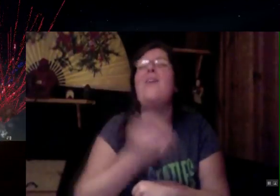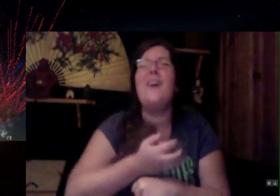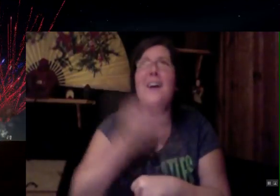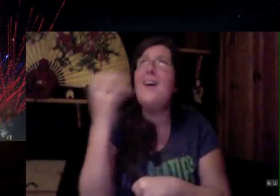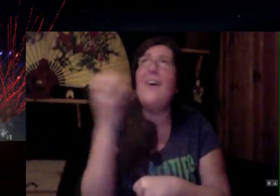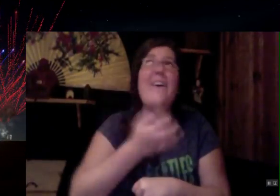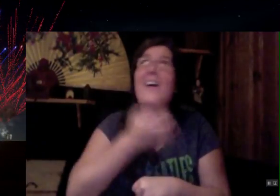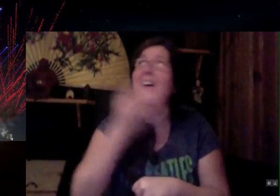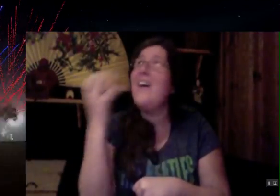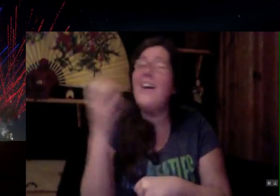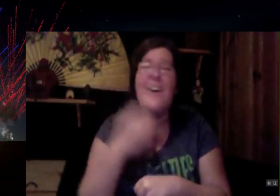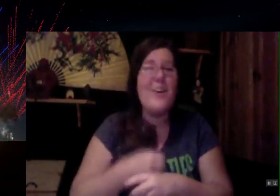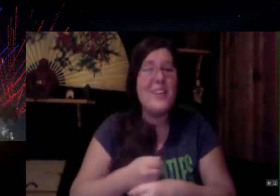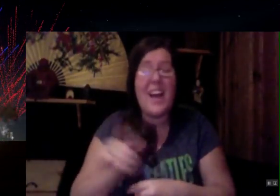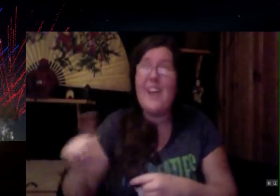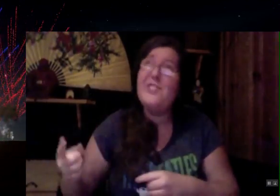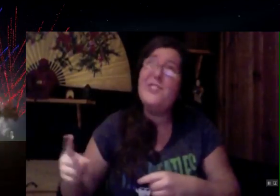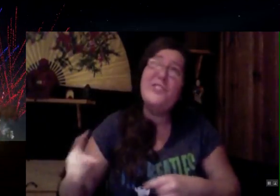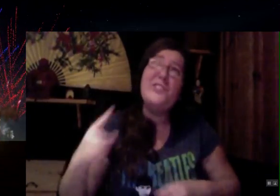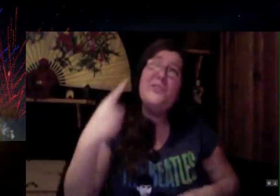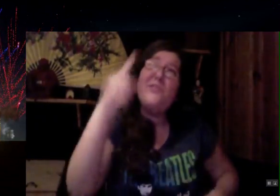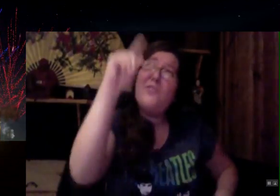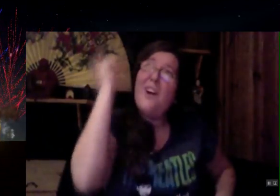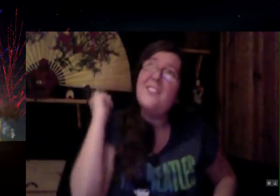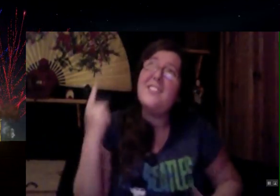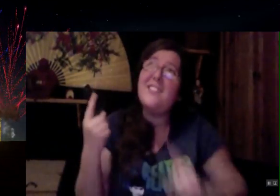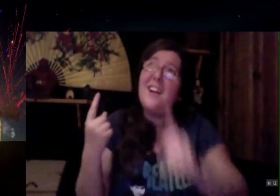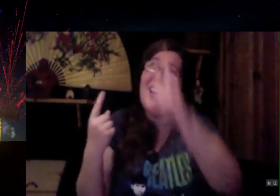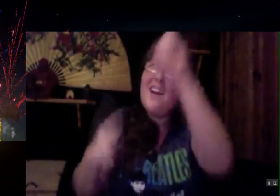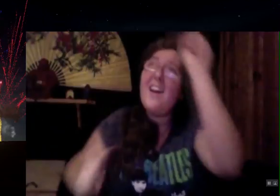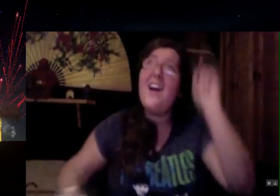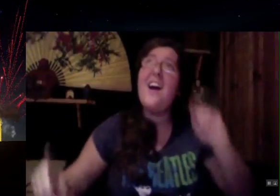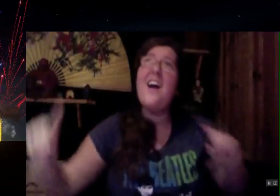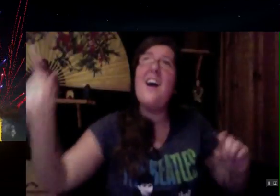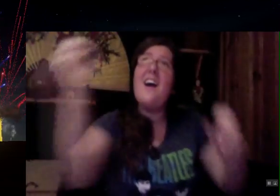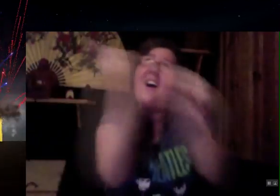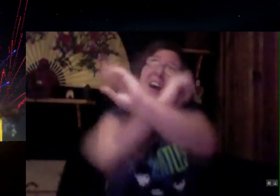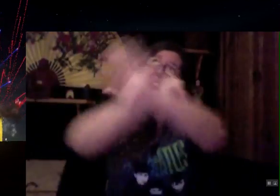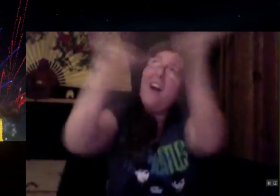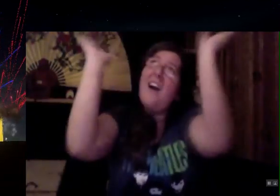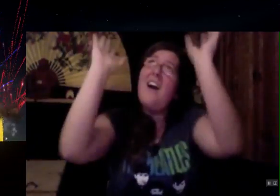ah, ah, ah. As you shoot across the sky.